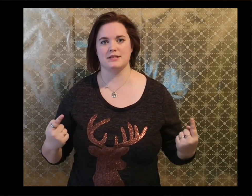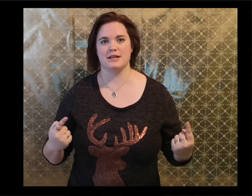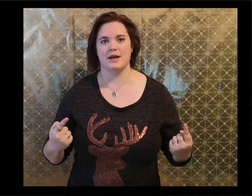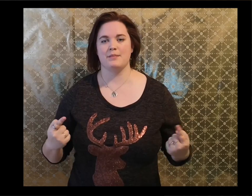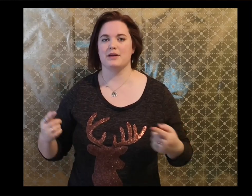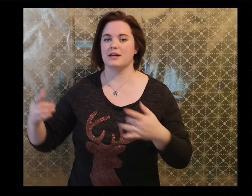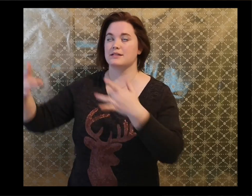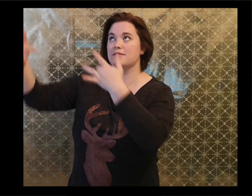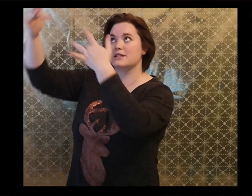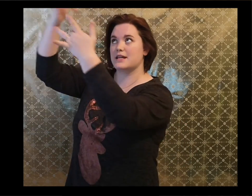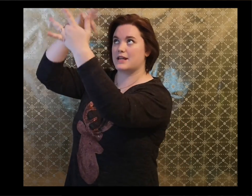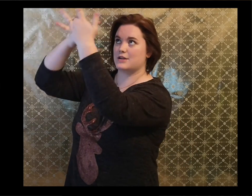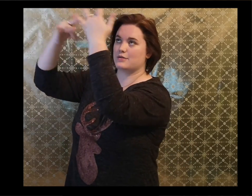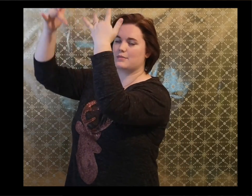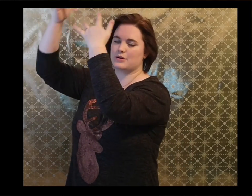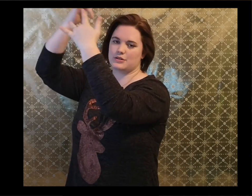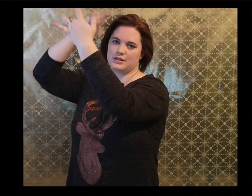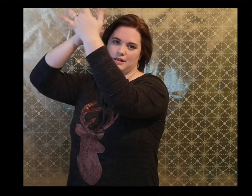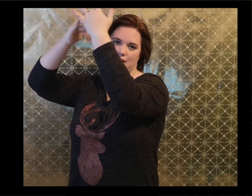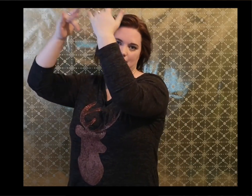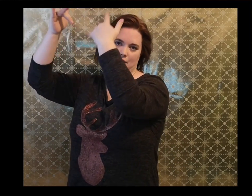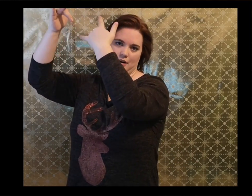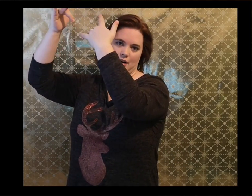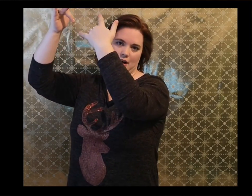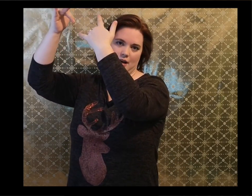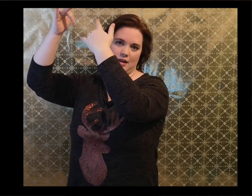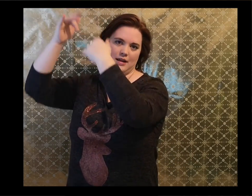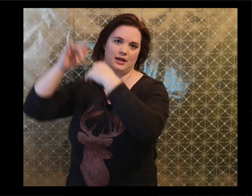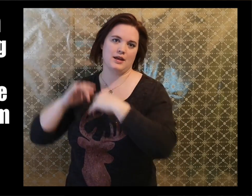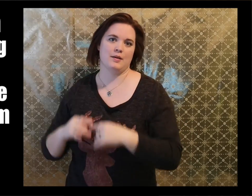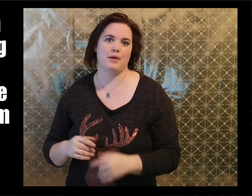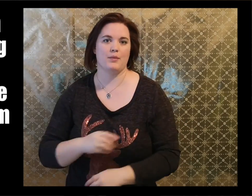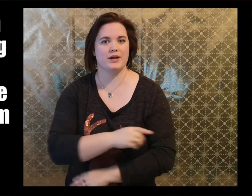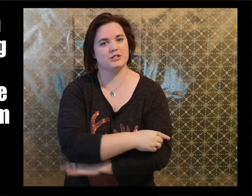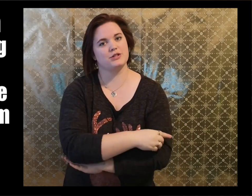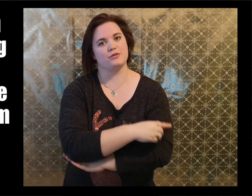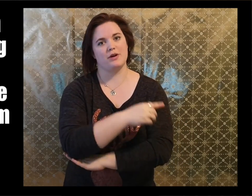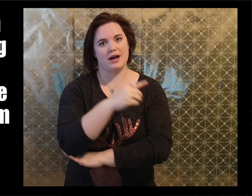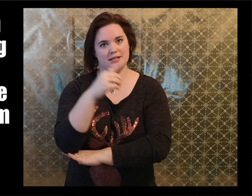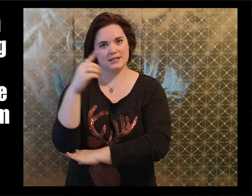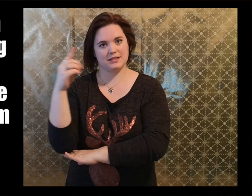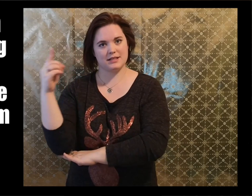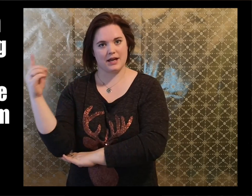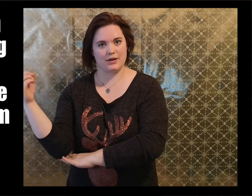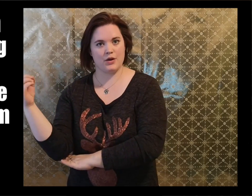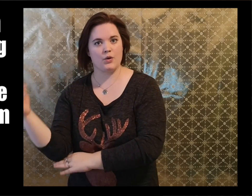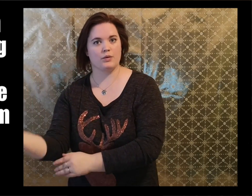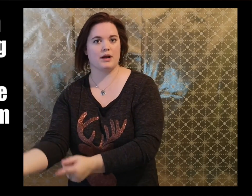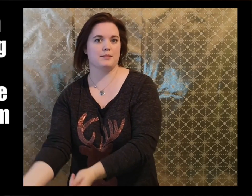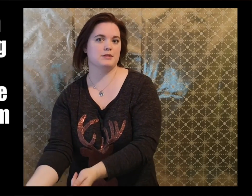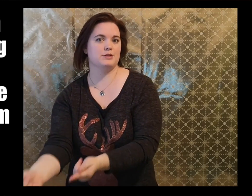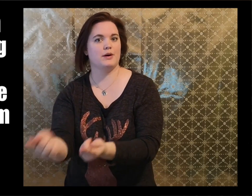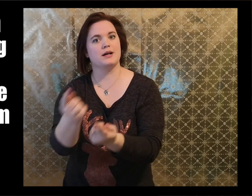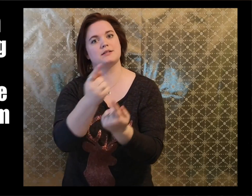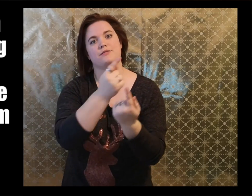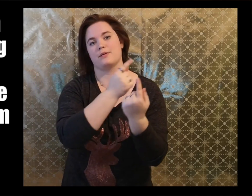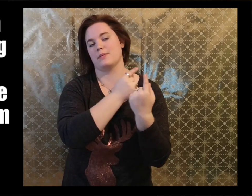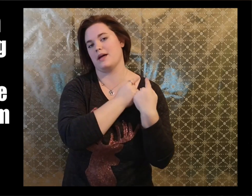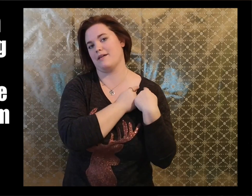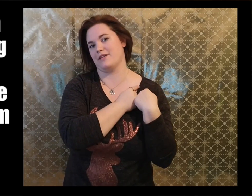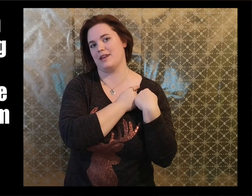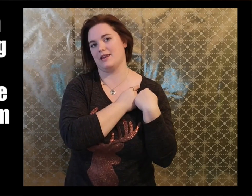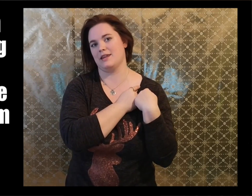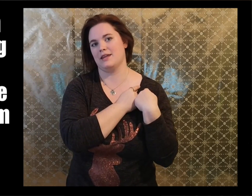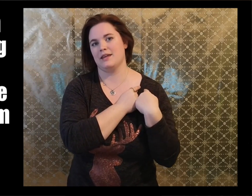sins, because of the tender mercy of our God, by which the rising sun will come to us